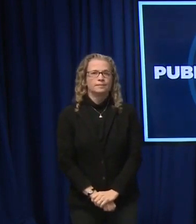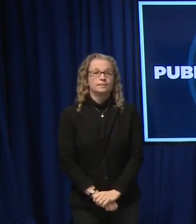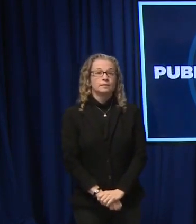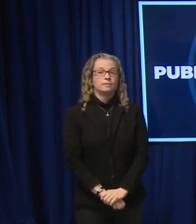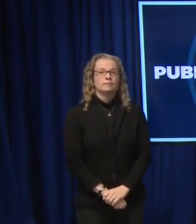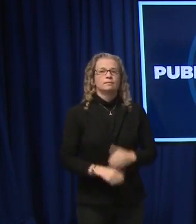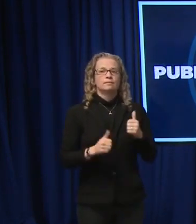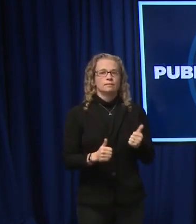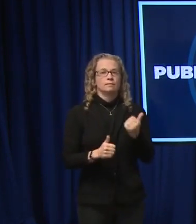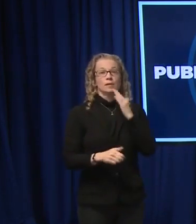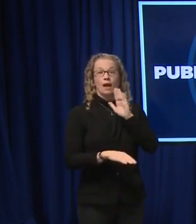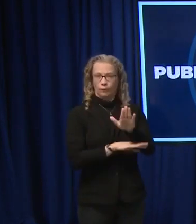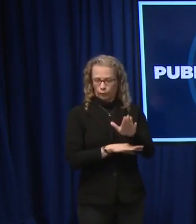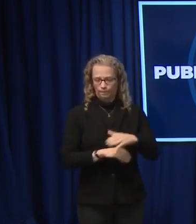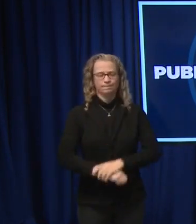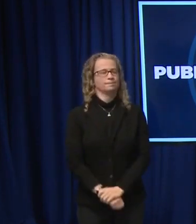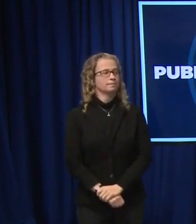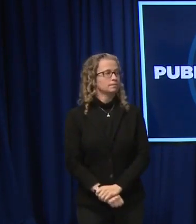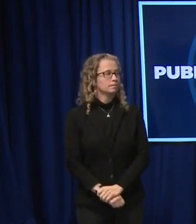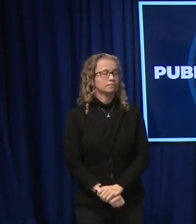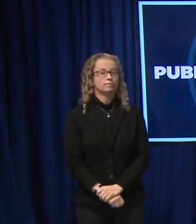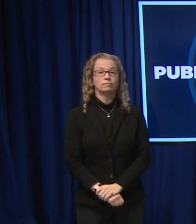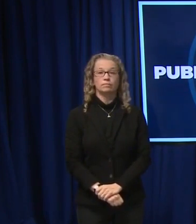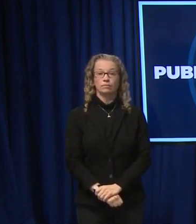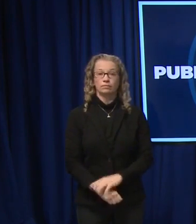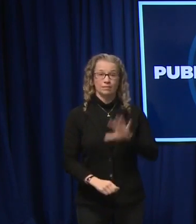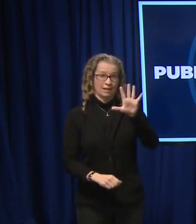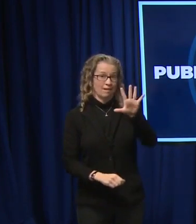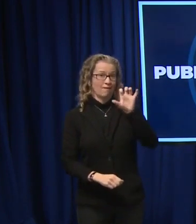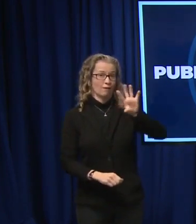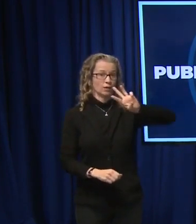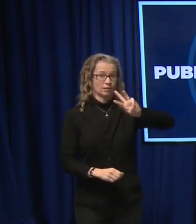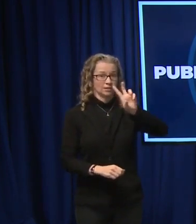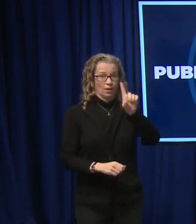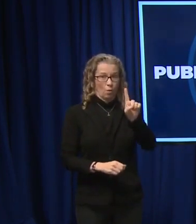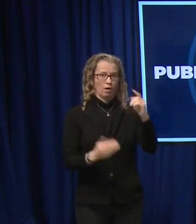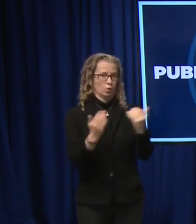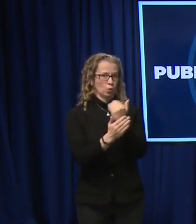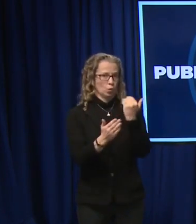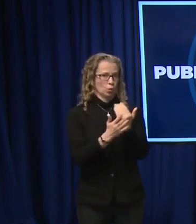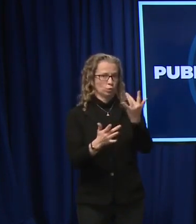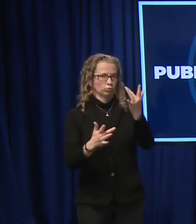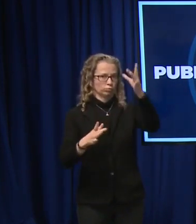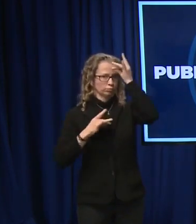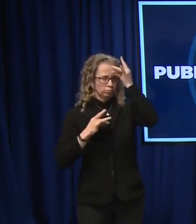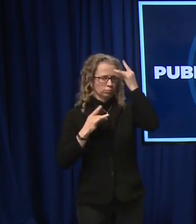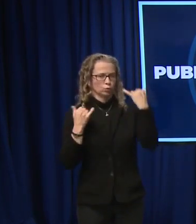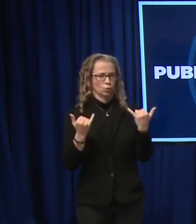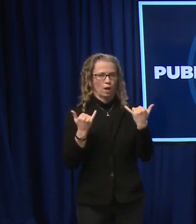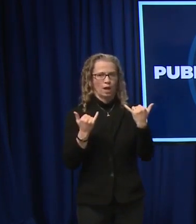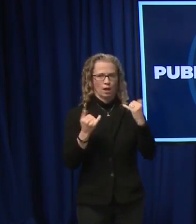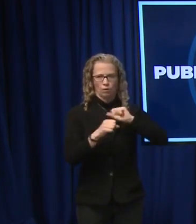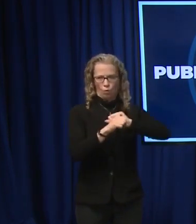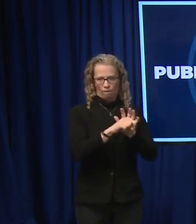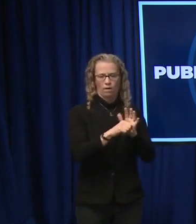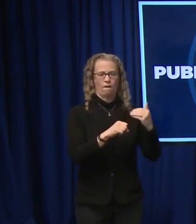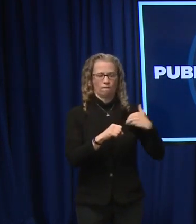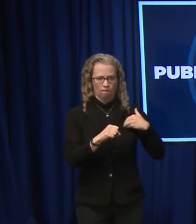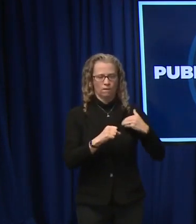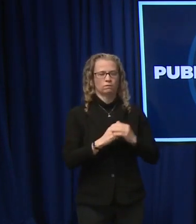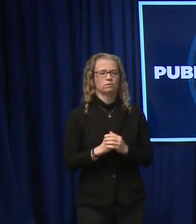Good afternoon. So we are reporting 561 new people diagnosed with COVID-19 today.